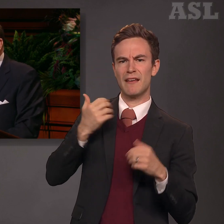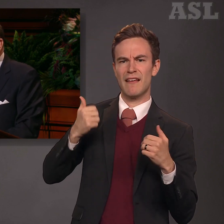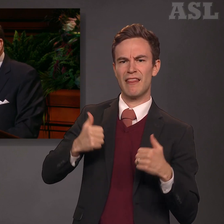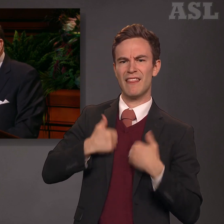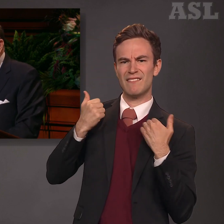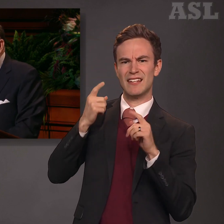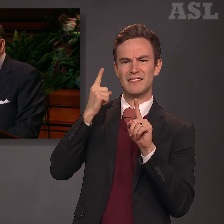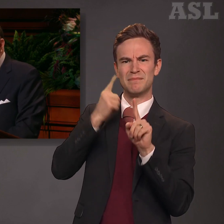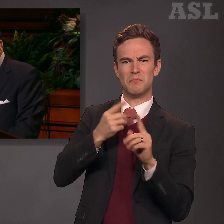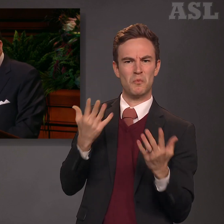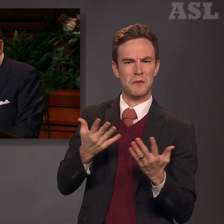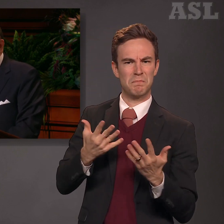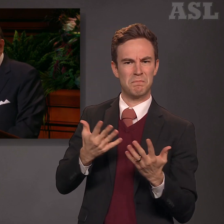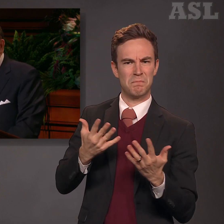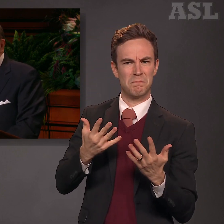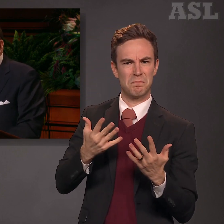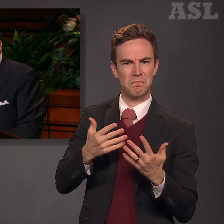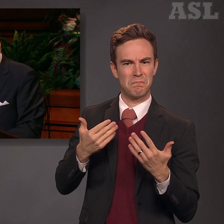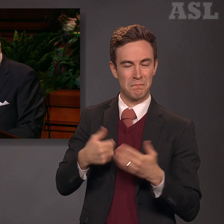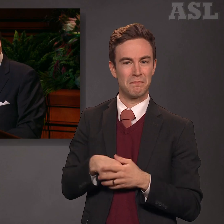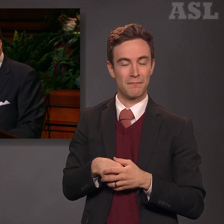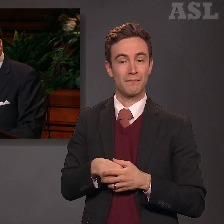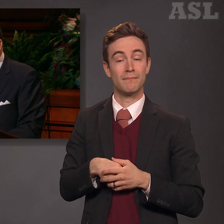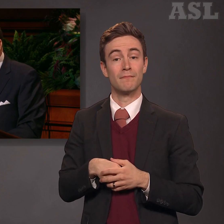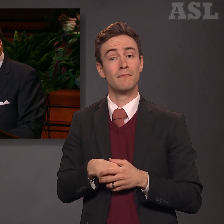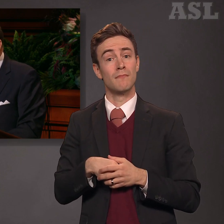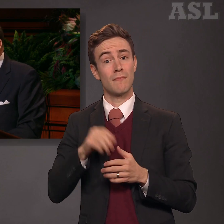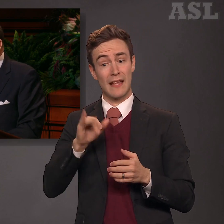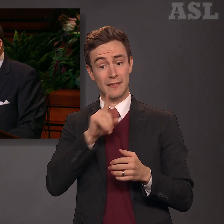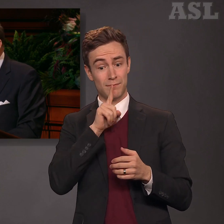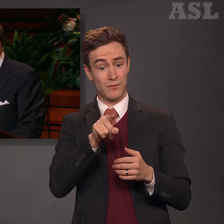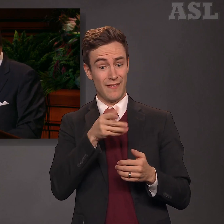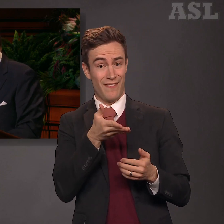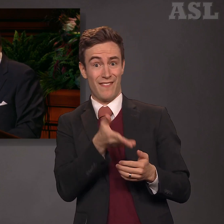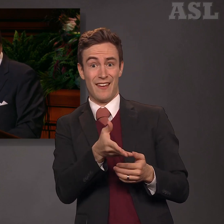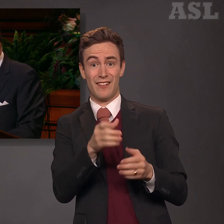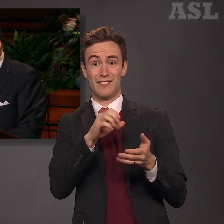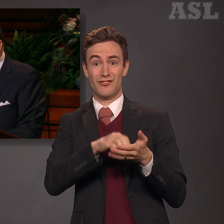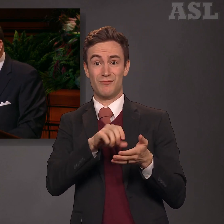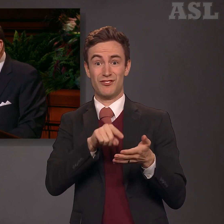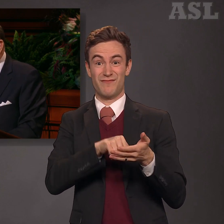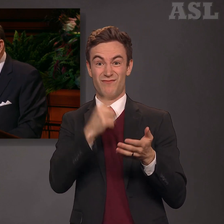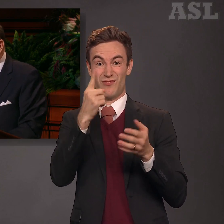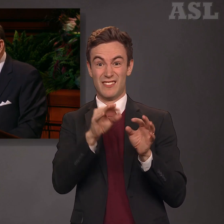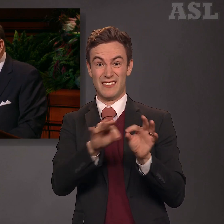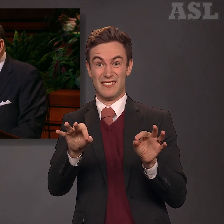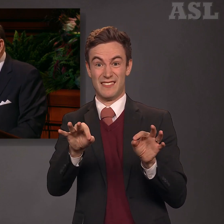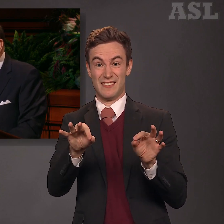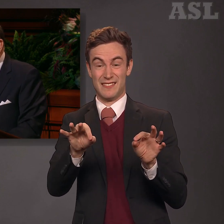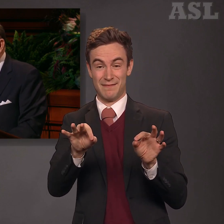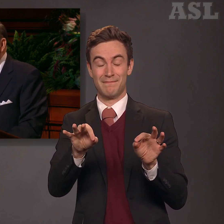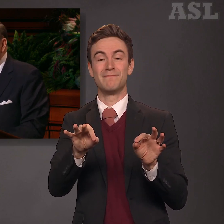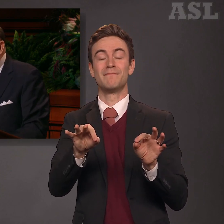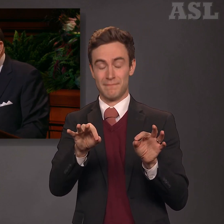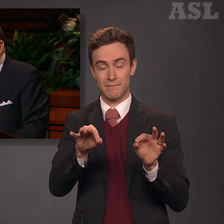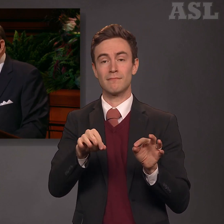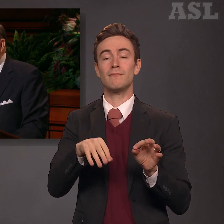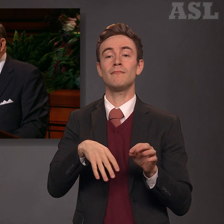It is embedded there in the text in one sentence. The love of